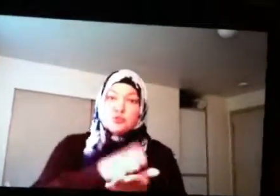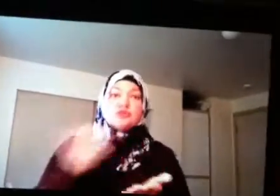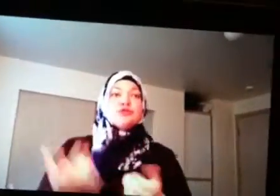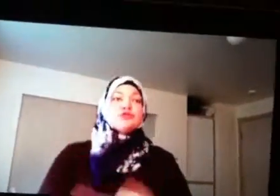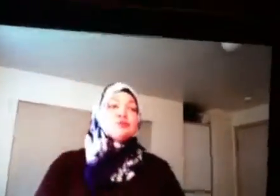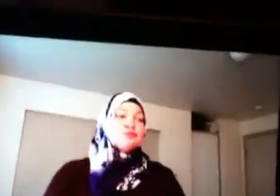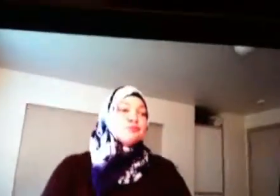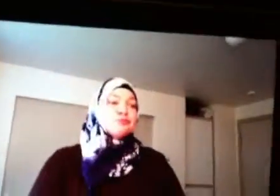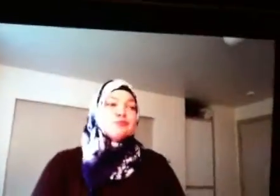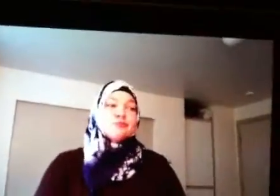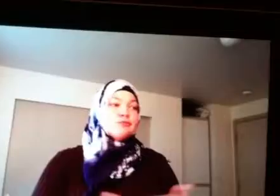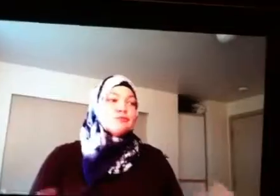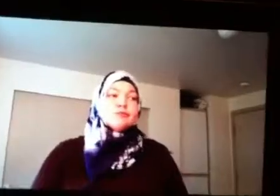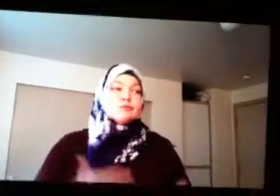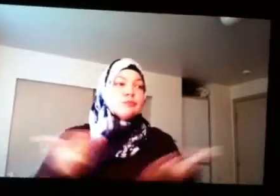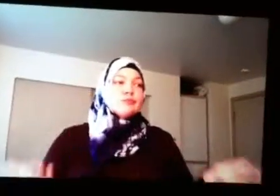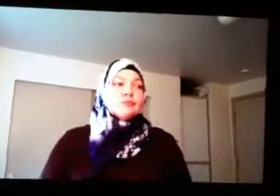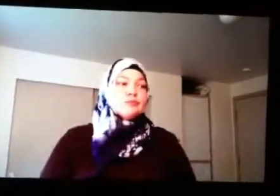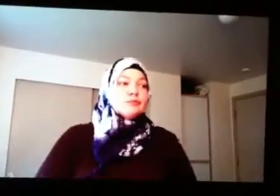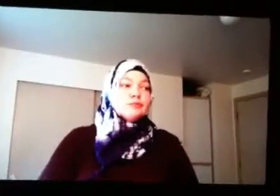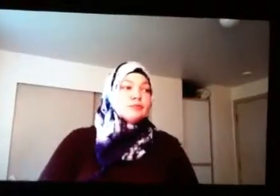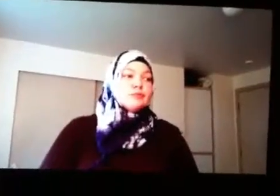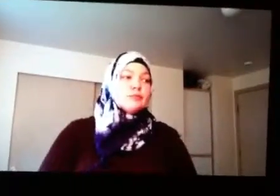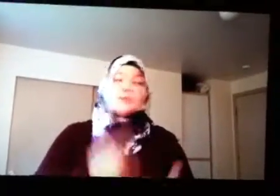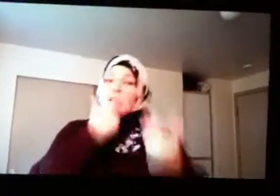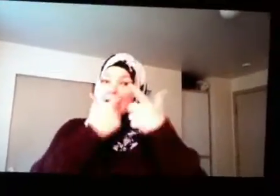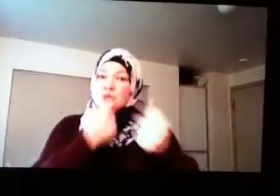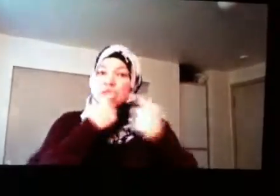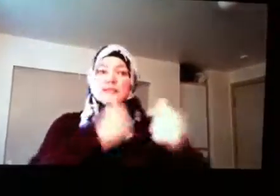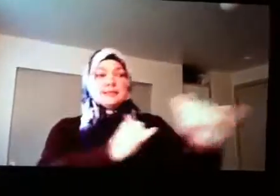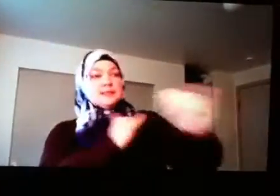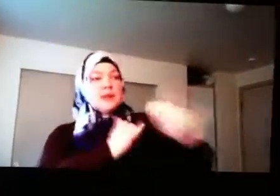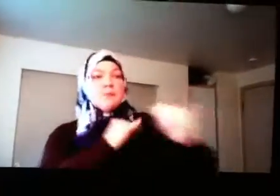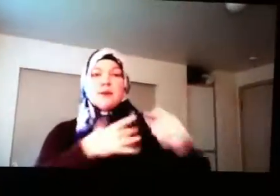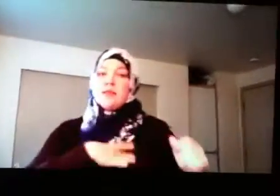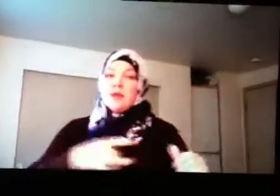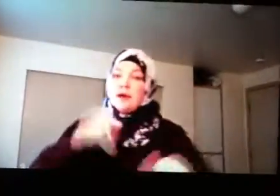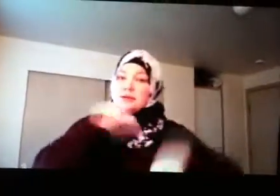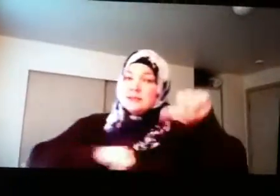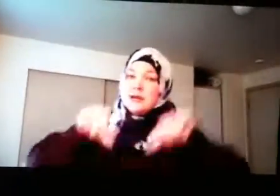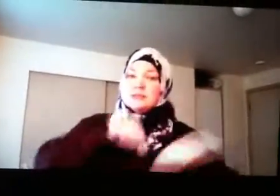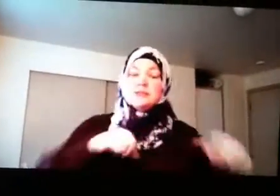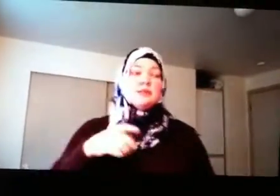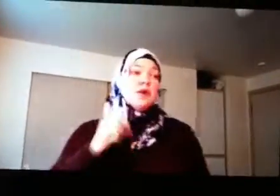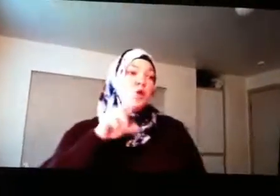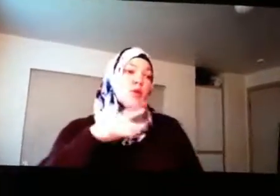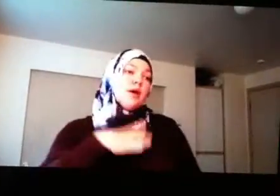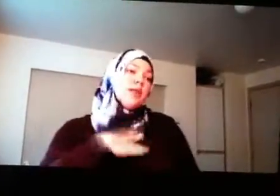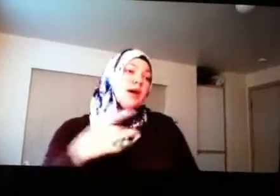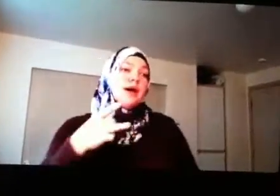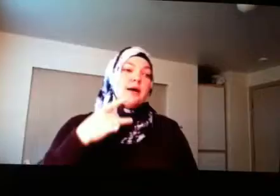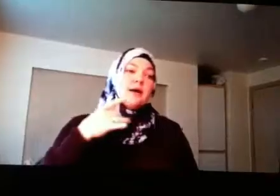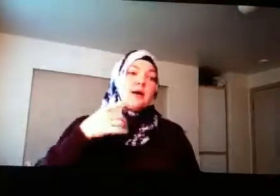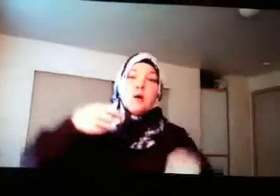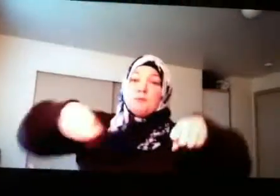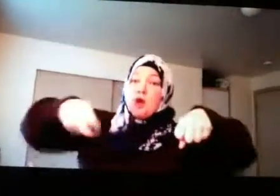Football. Roommates. If you're interested to see something about science.